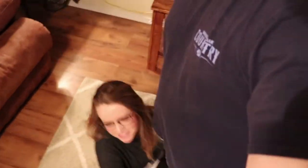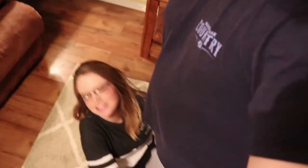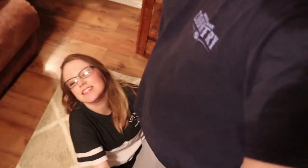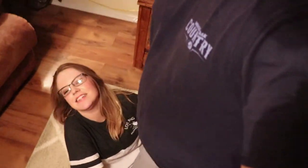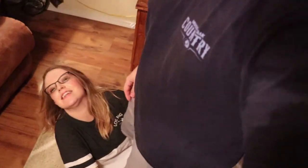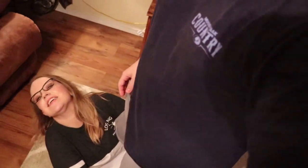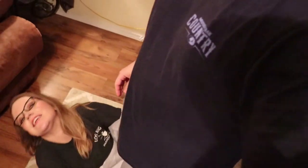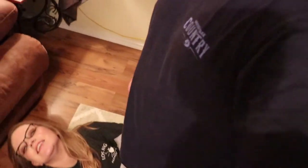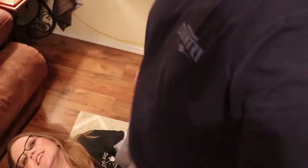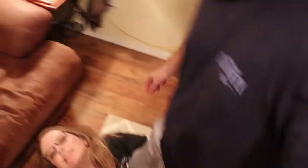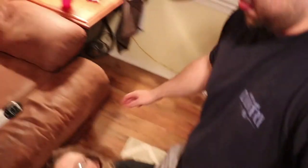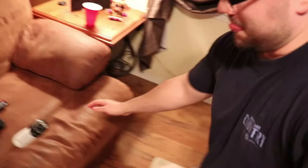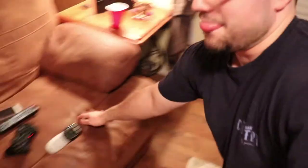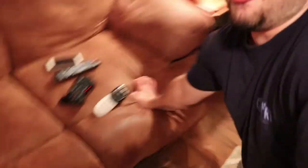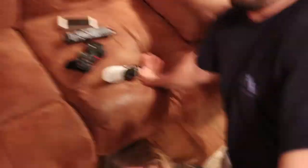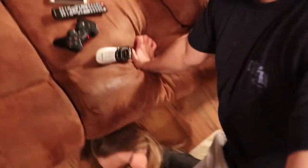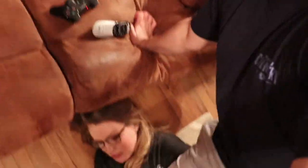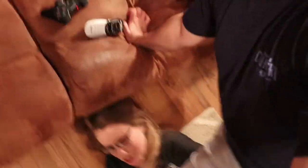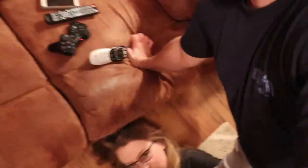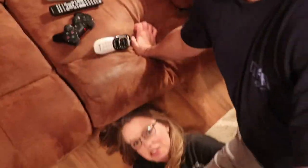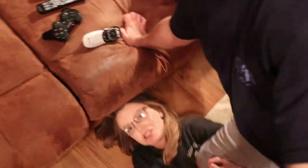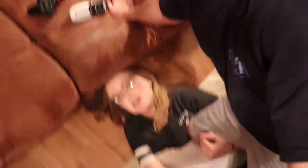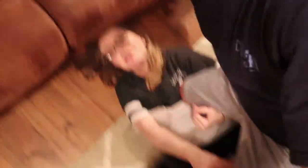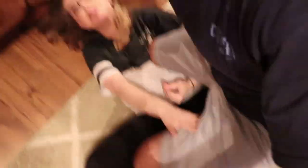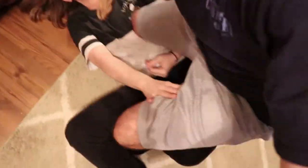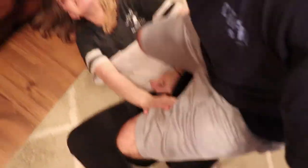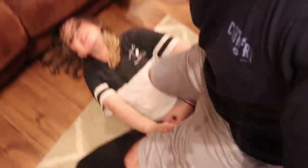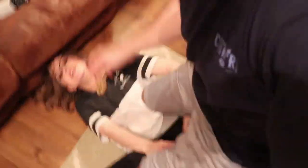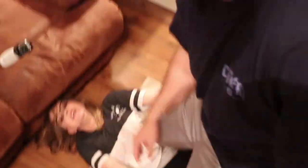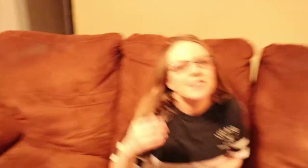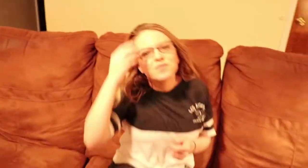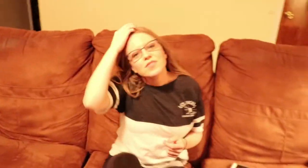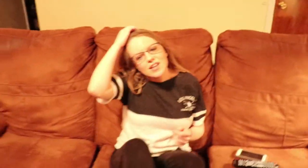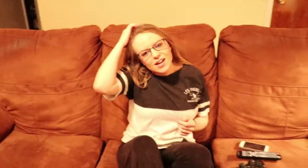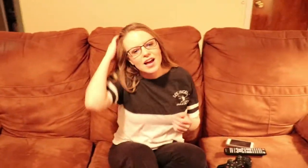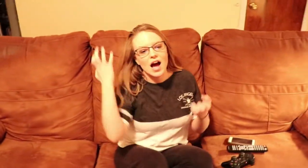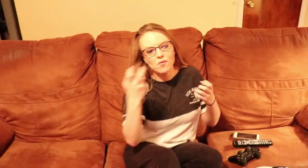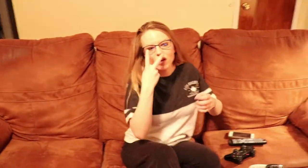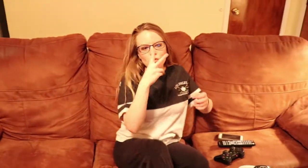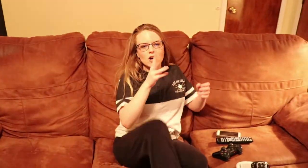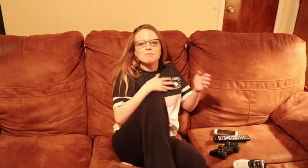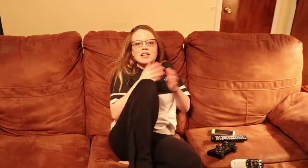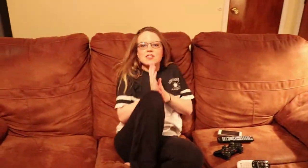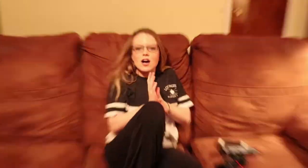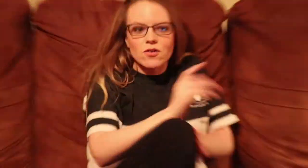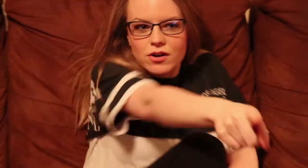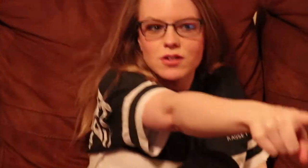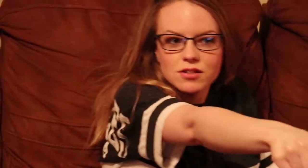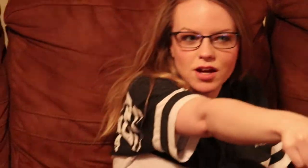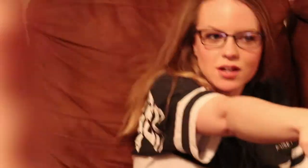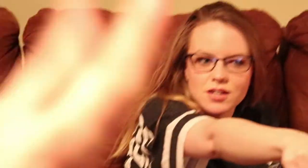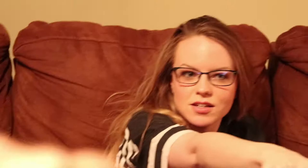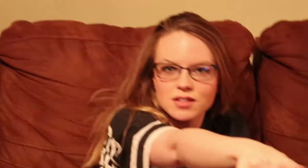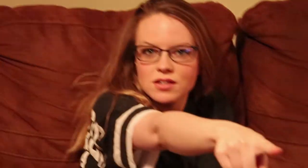Okay, I want to watch my show. Look. No.